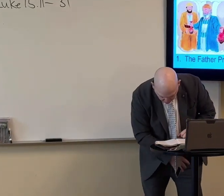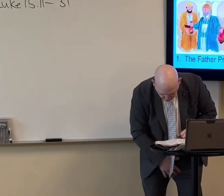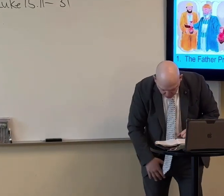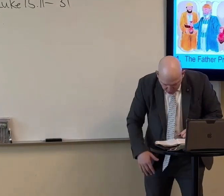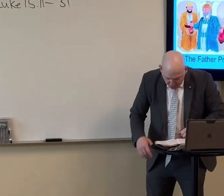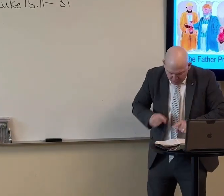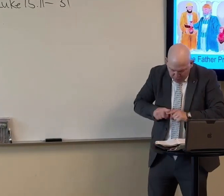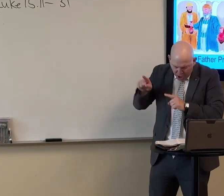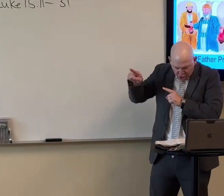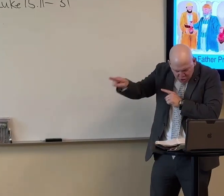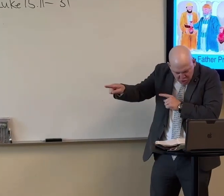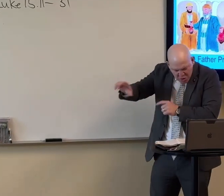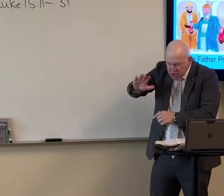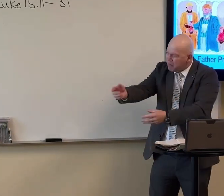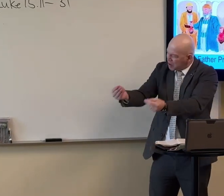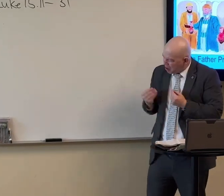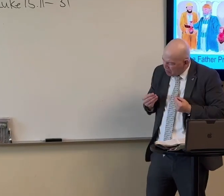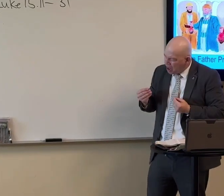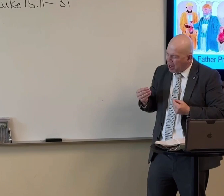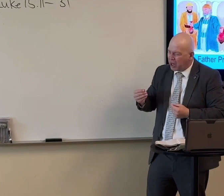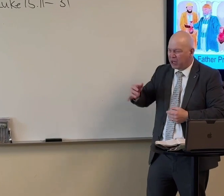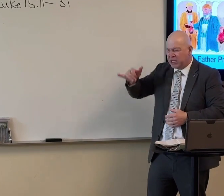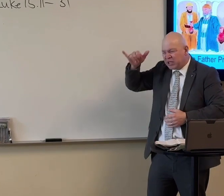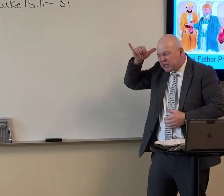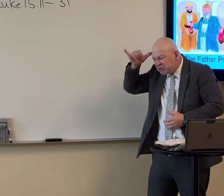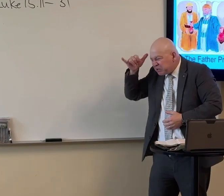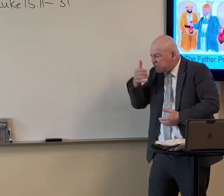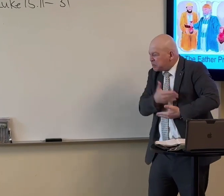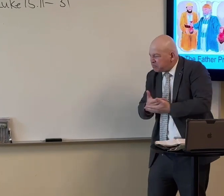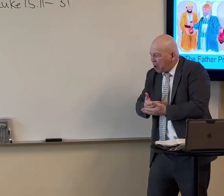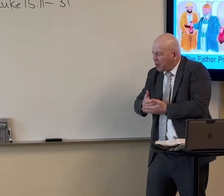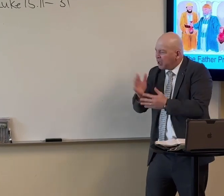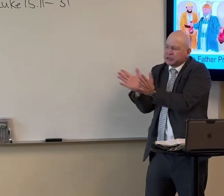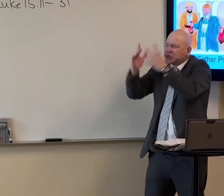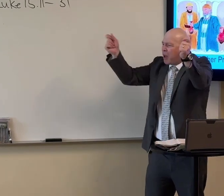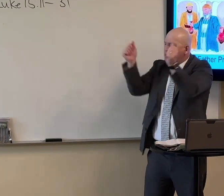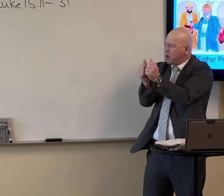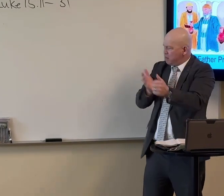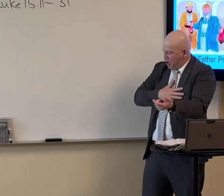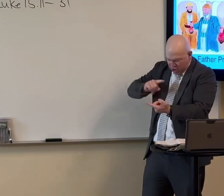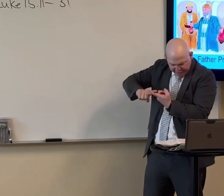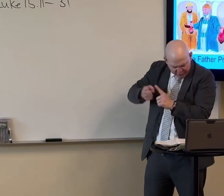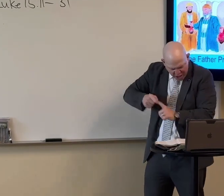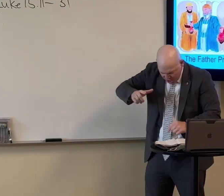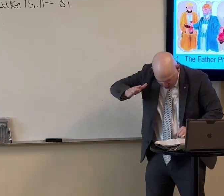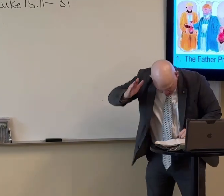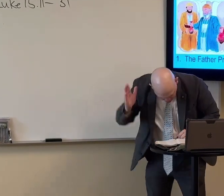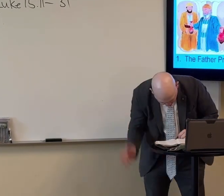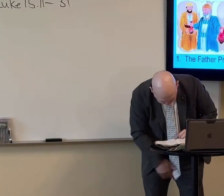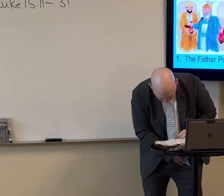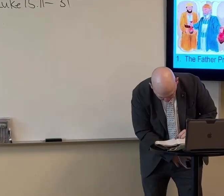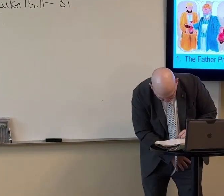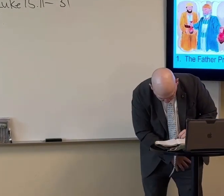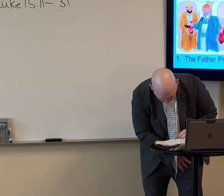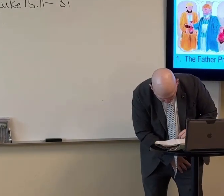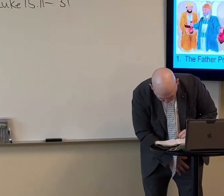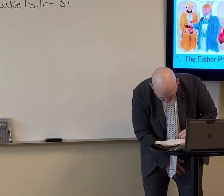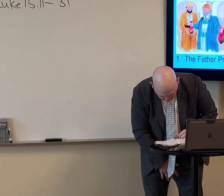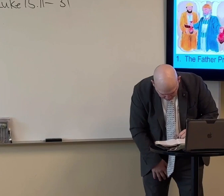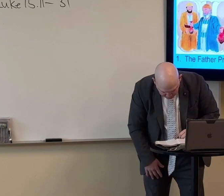thou never gavest me a kid that I might make merry with my friends. But as soon as